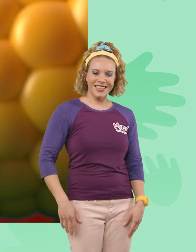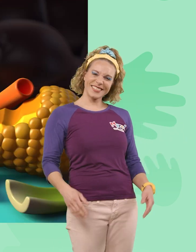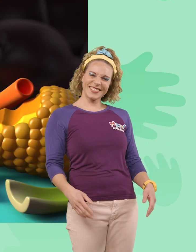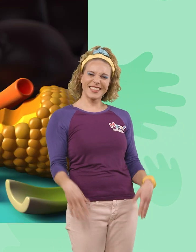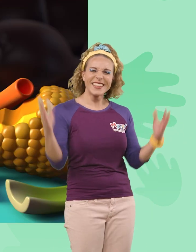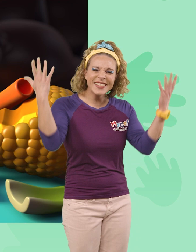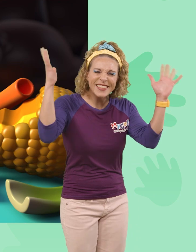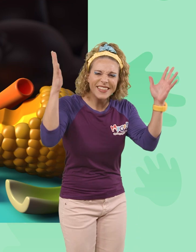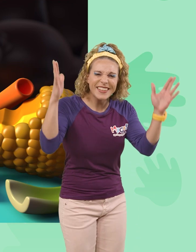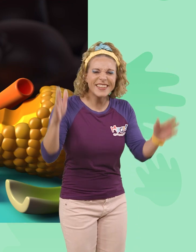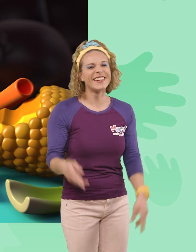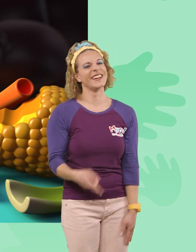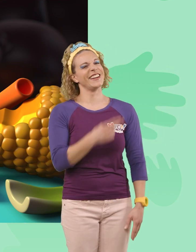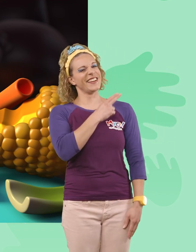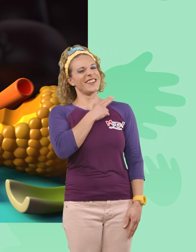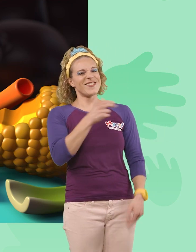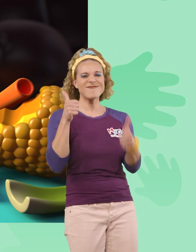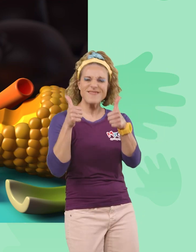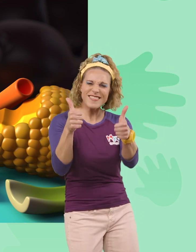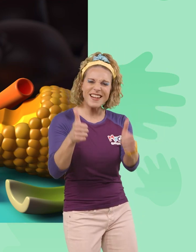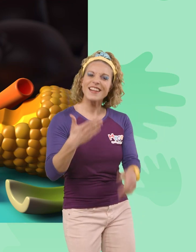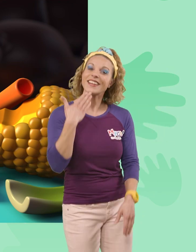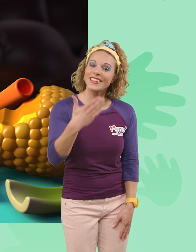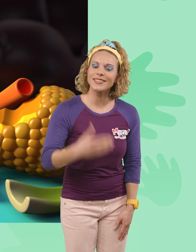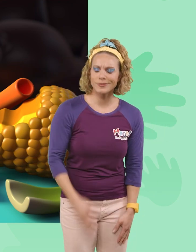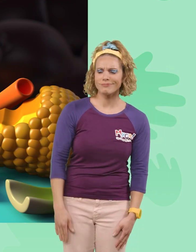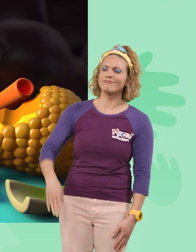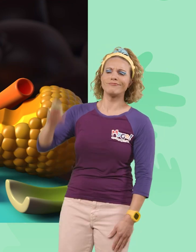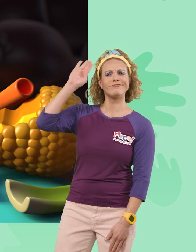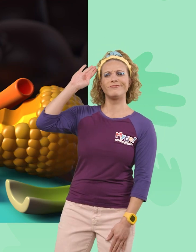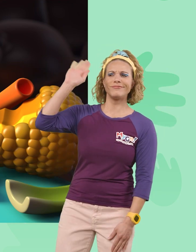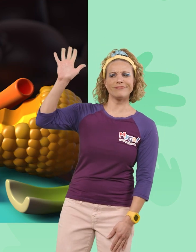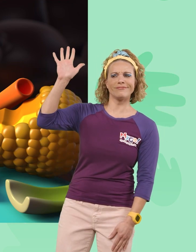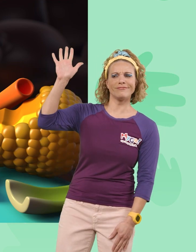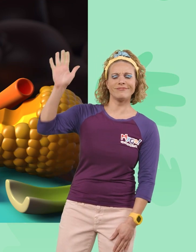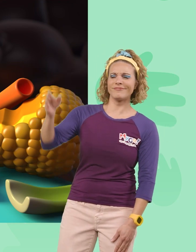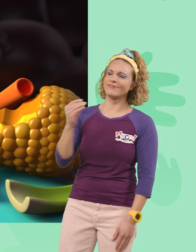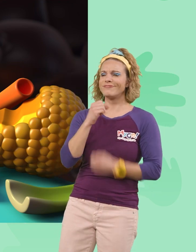Woohoo! Go, Horace! Thanks! Cheers, Blippi!